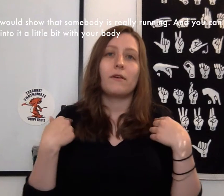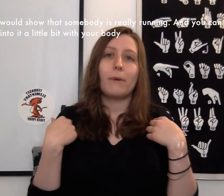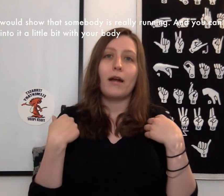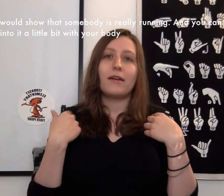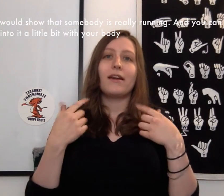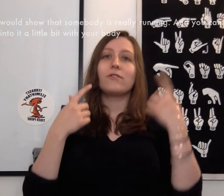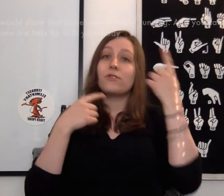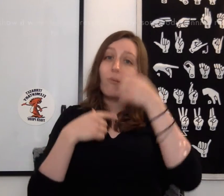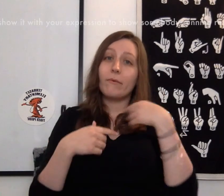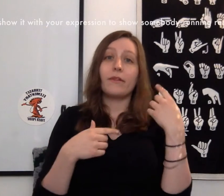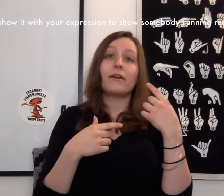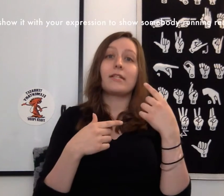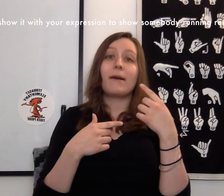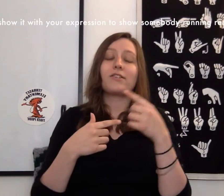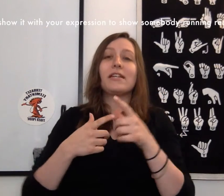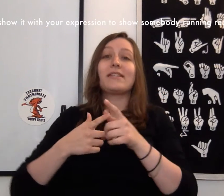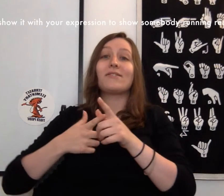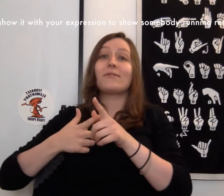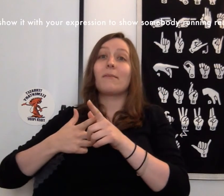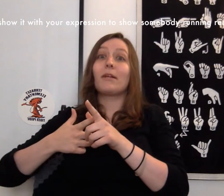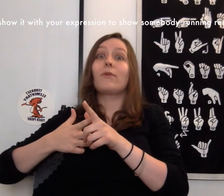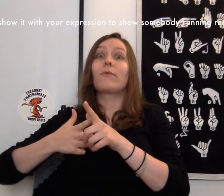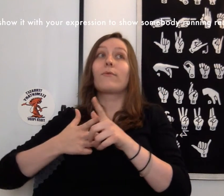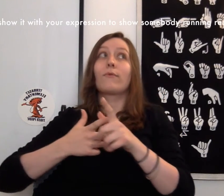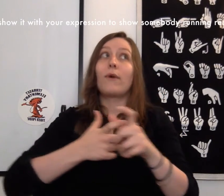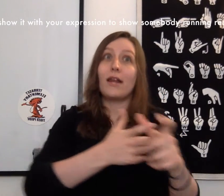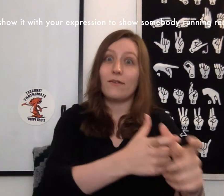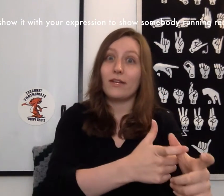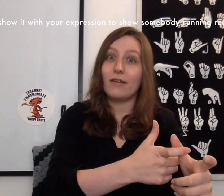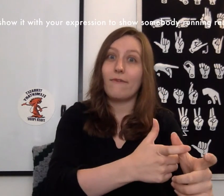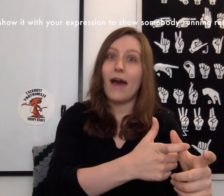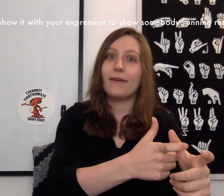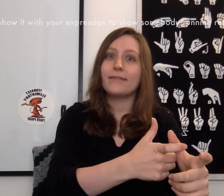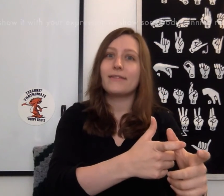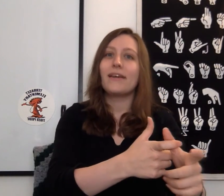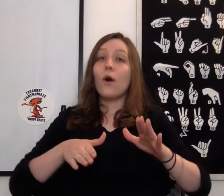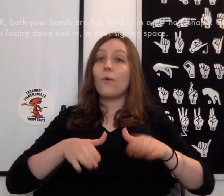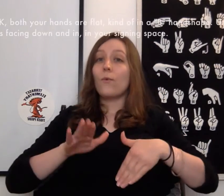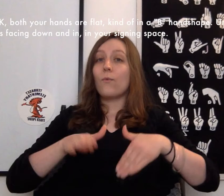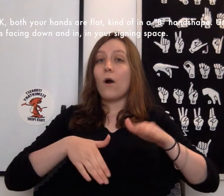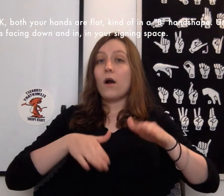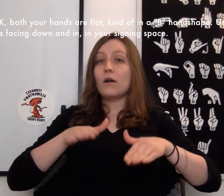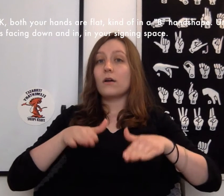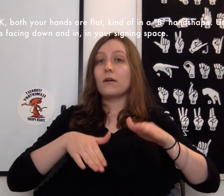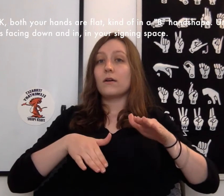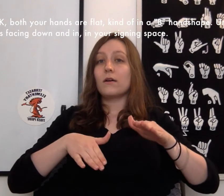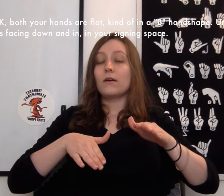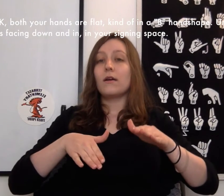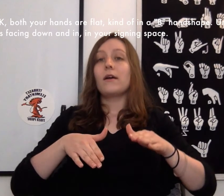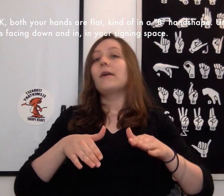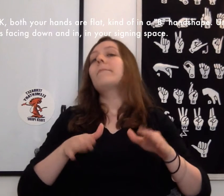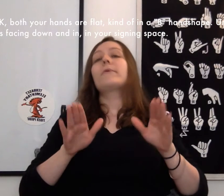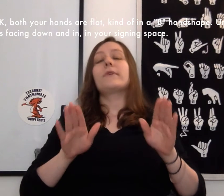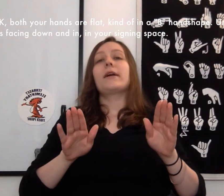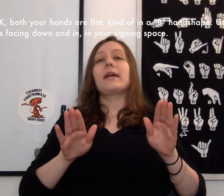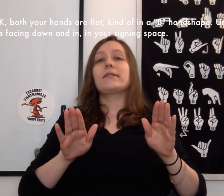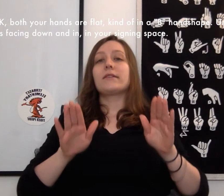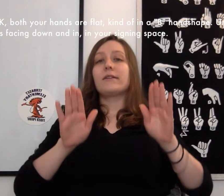your body and show it with your expression to show somebody running really fast. Walk. Both your hands are